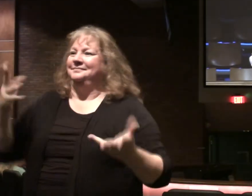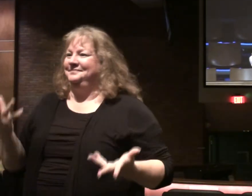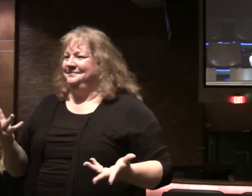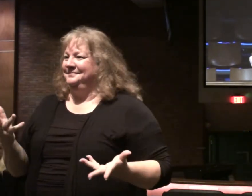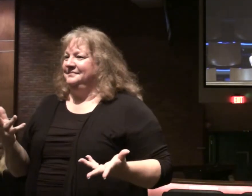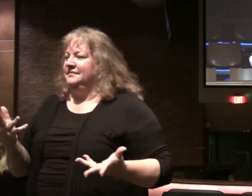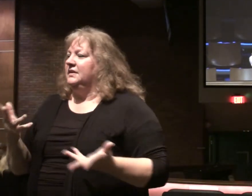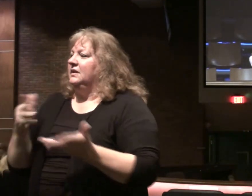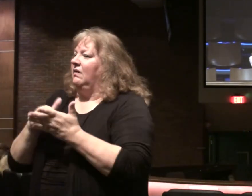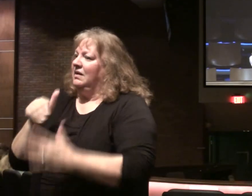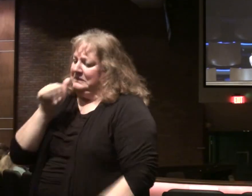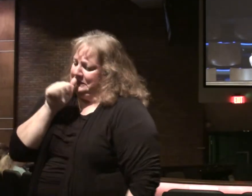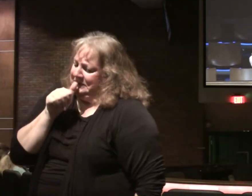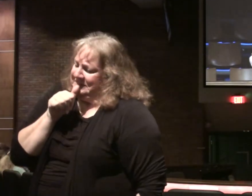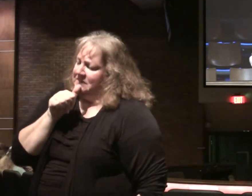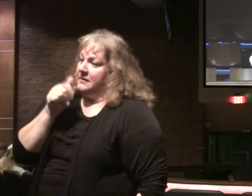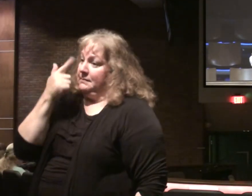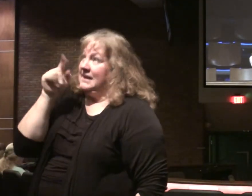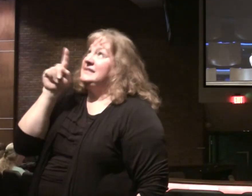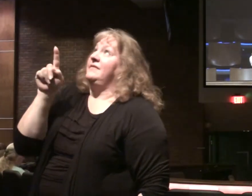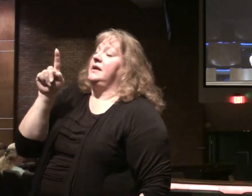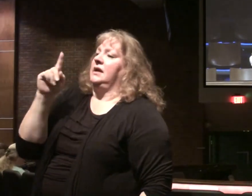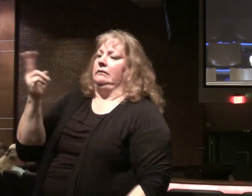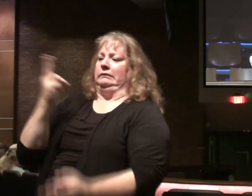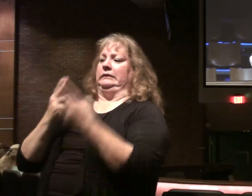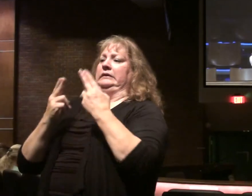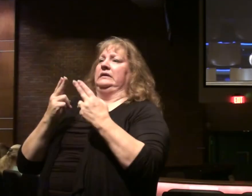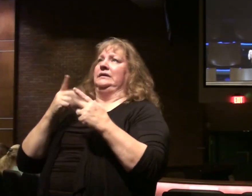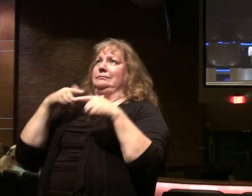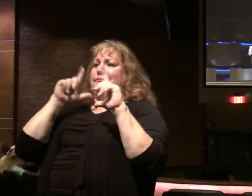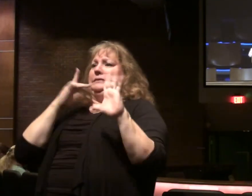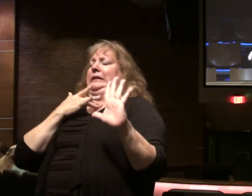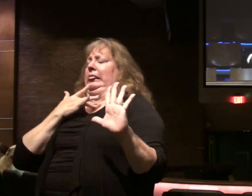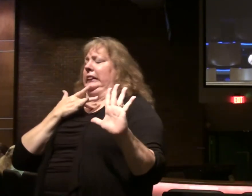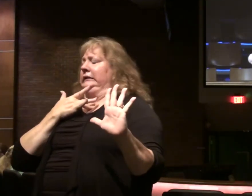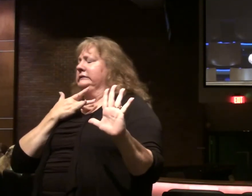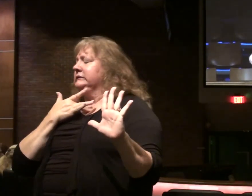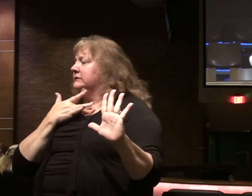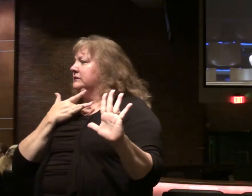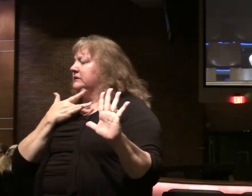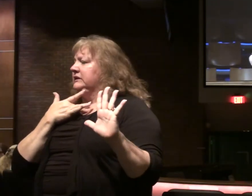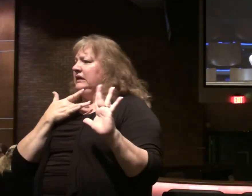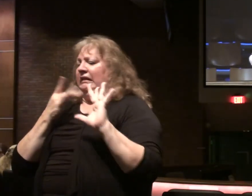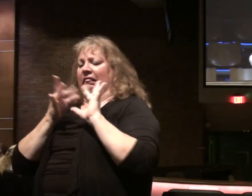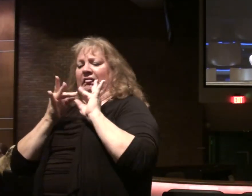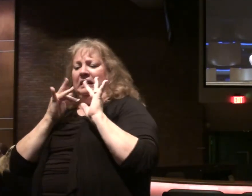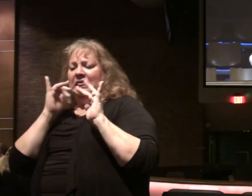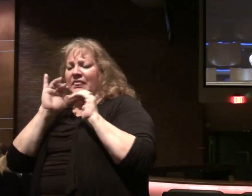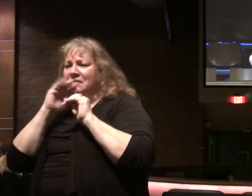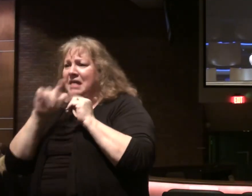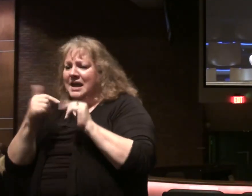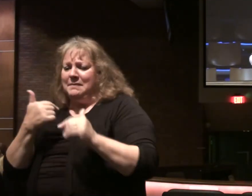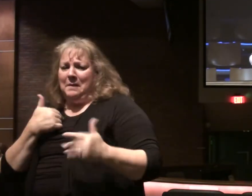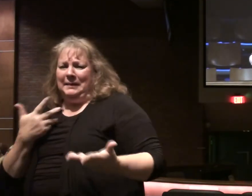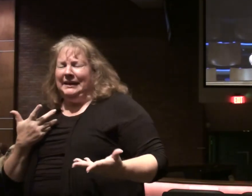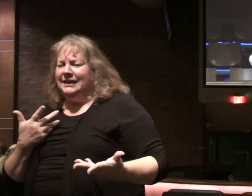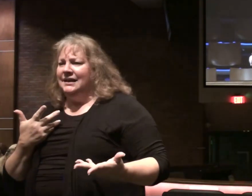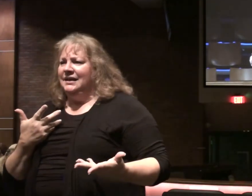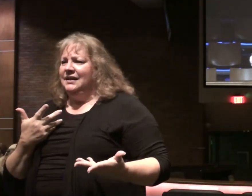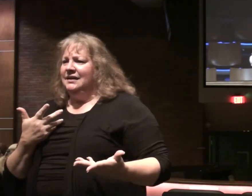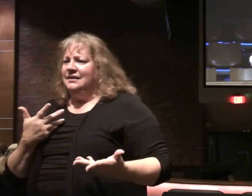You know. Many times the suffering. For Jesus Christ. The insults. The shame. The people saying all sorts of evil. Falsely. Oh it's falsely.